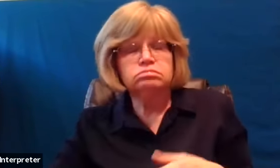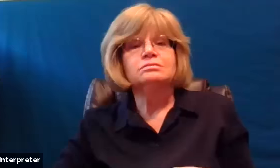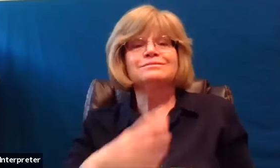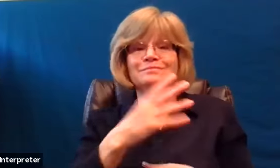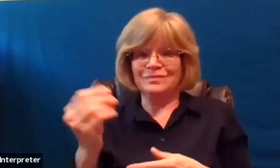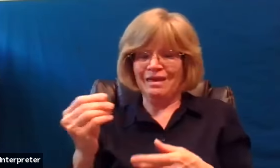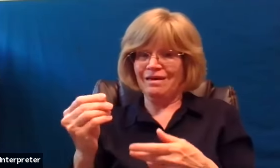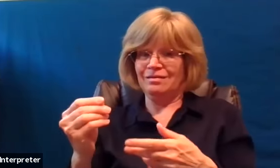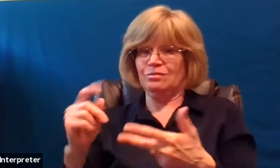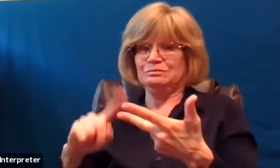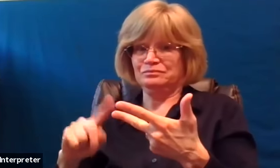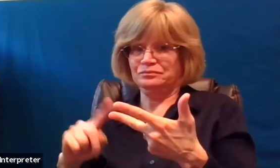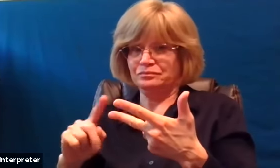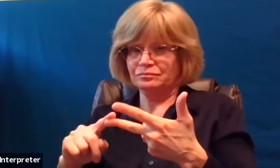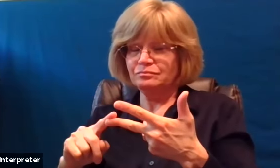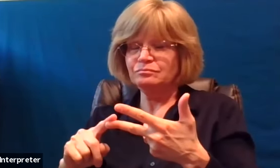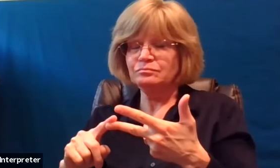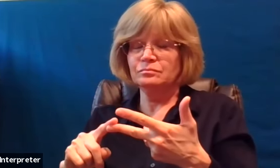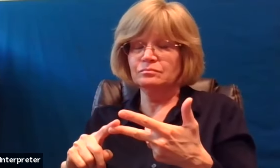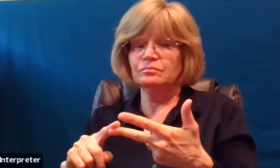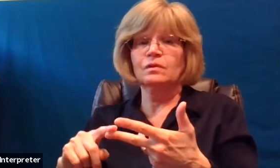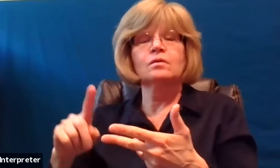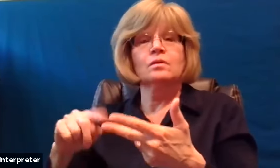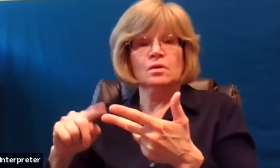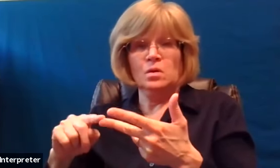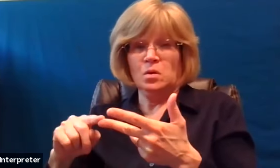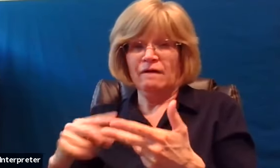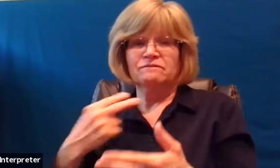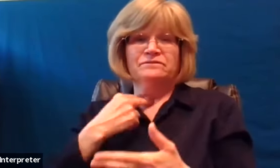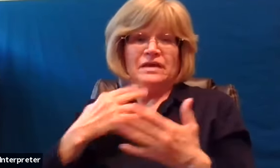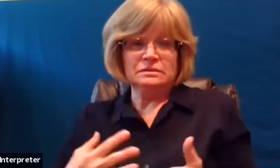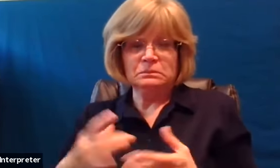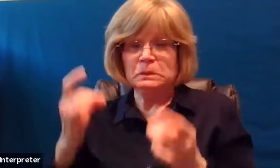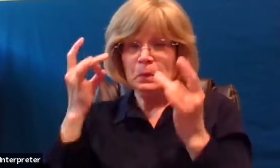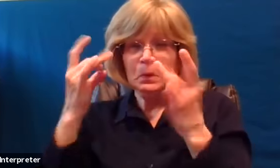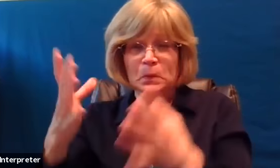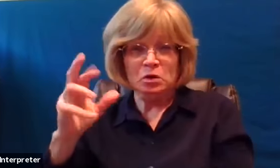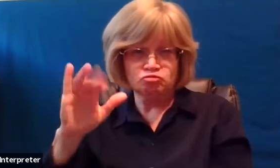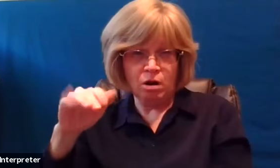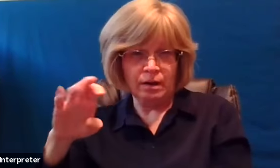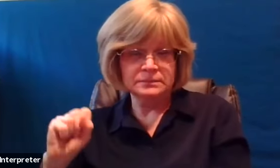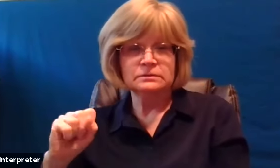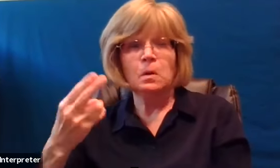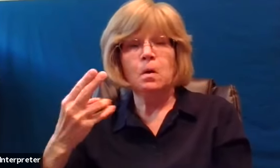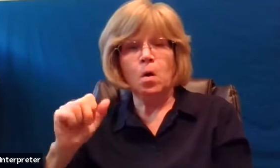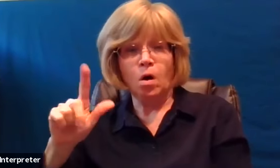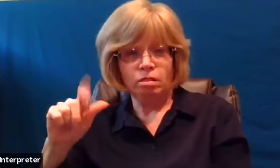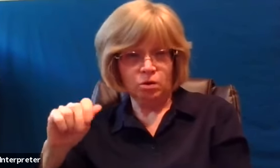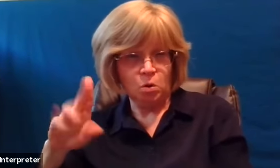victims of horrendous crimes and atrocities from the holocaust to the